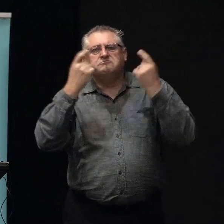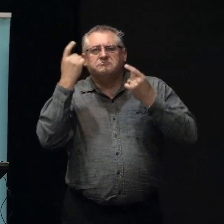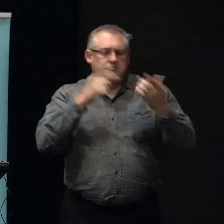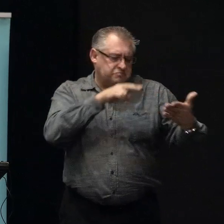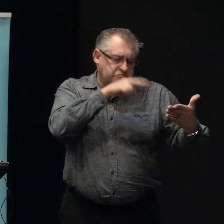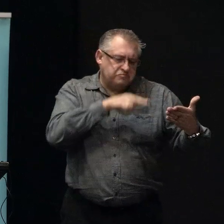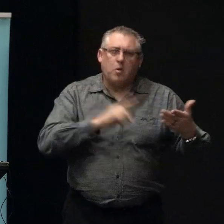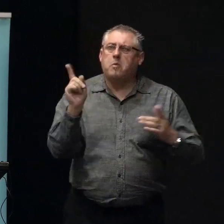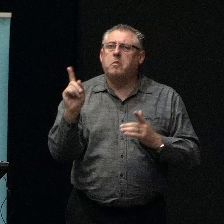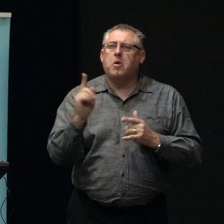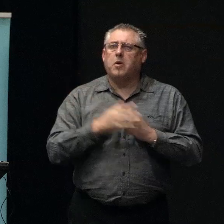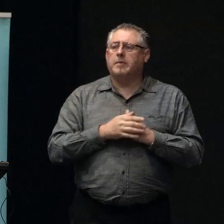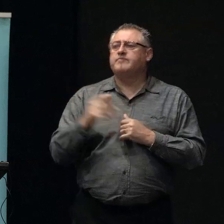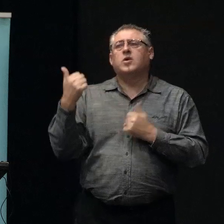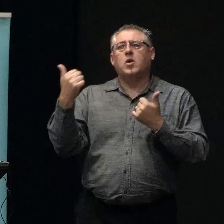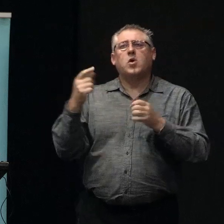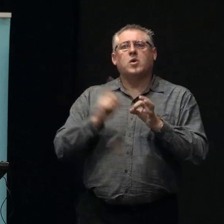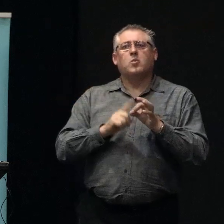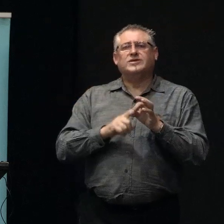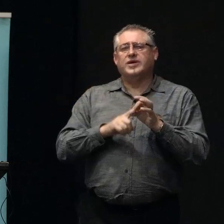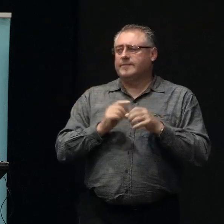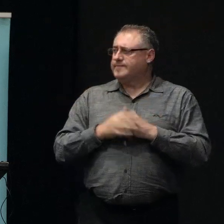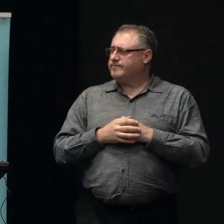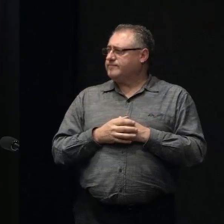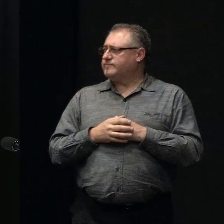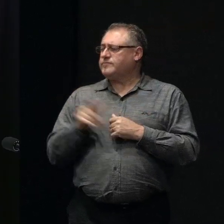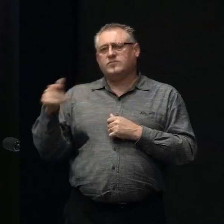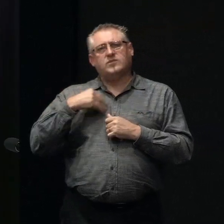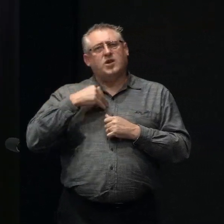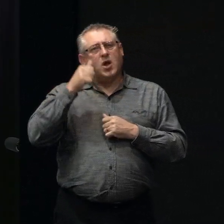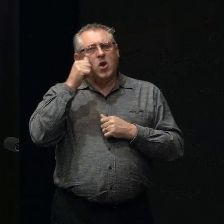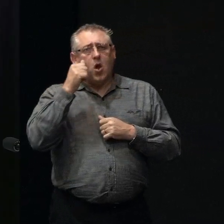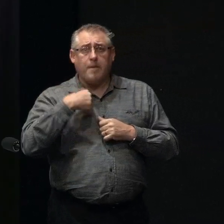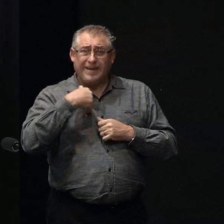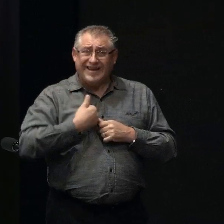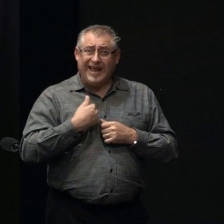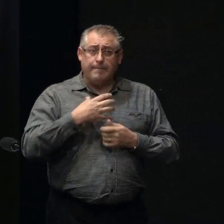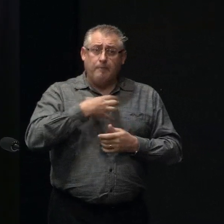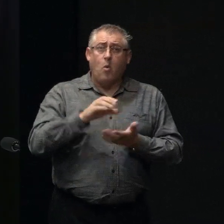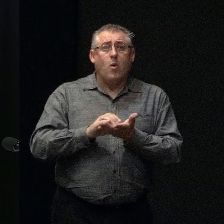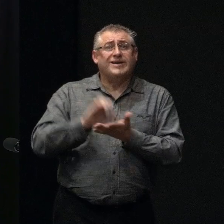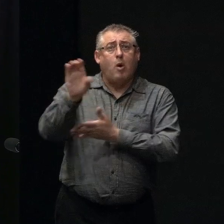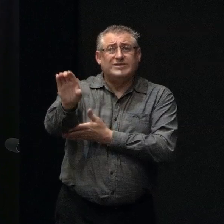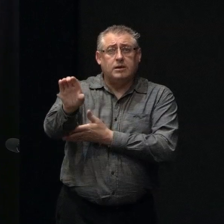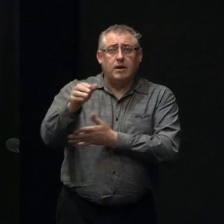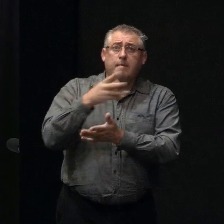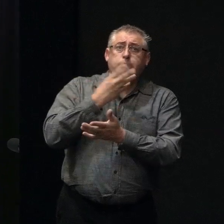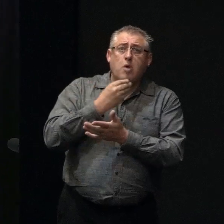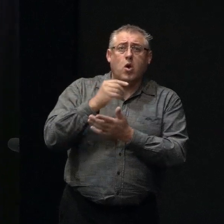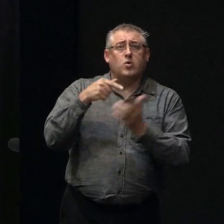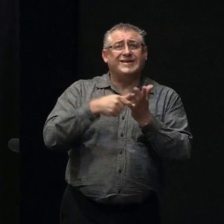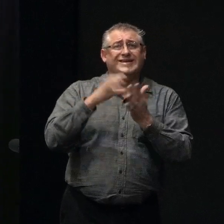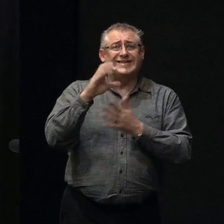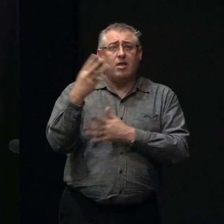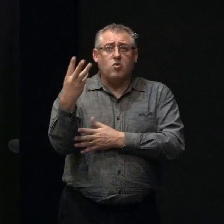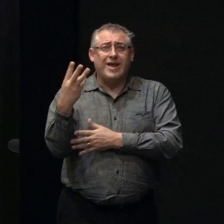-by-case? That's a really good question, Mike. I know there's a lot of confusion around do I need more deposit to borrow on TC3? And from a BNZ